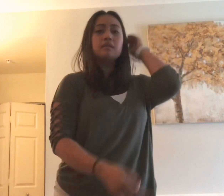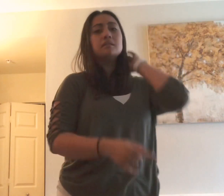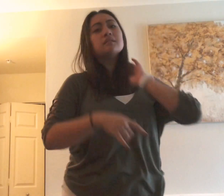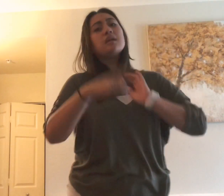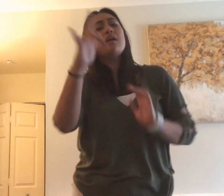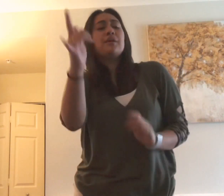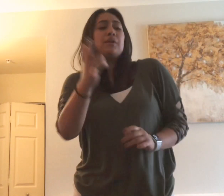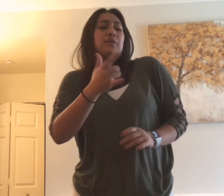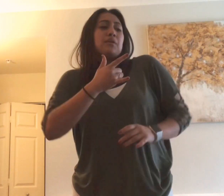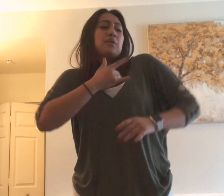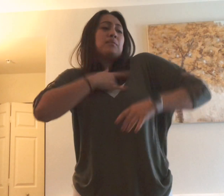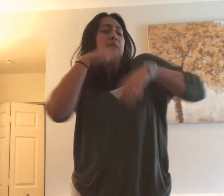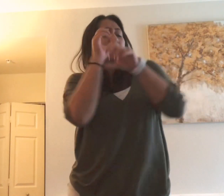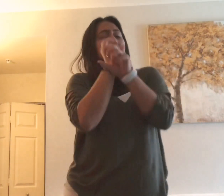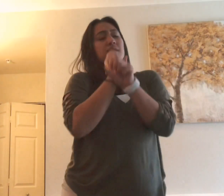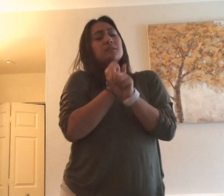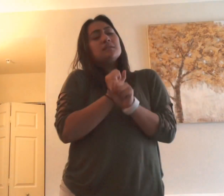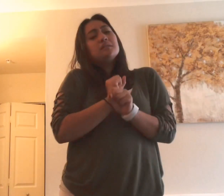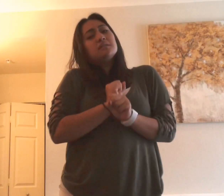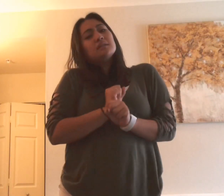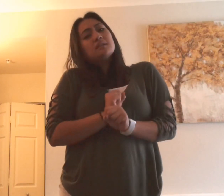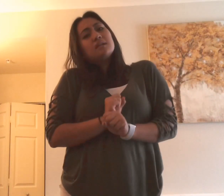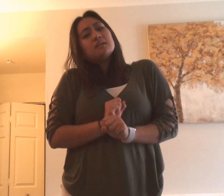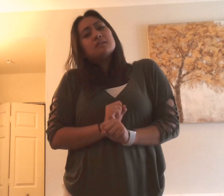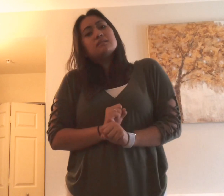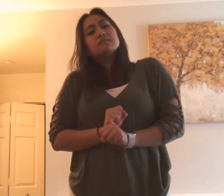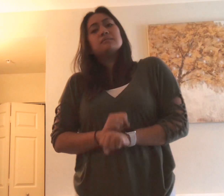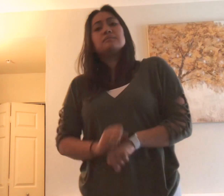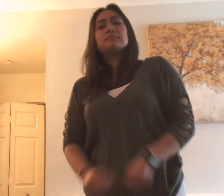scared, I kinda used to being someone you loved